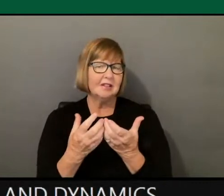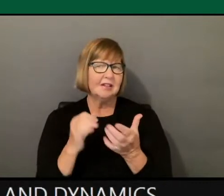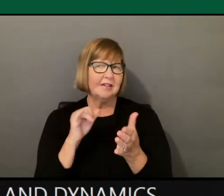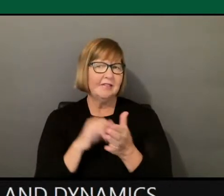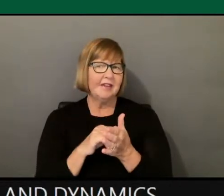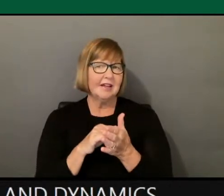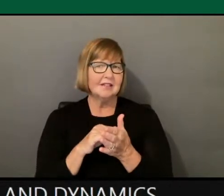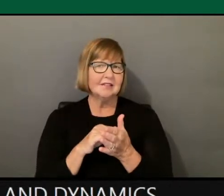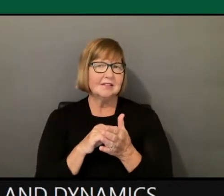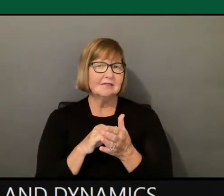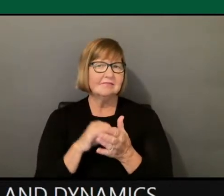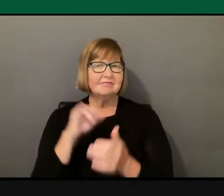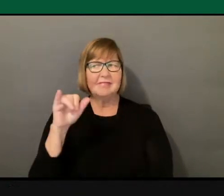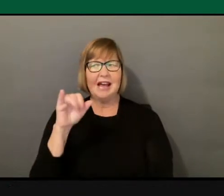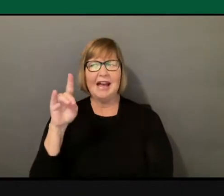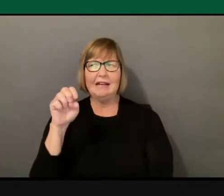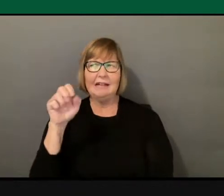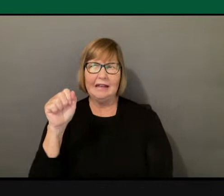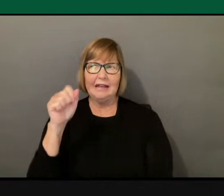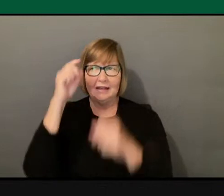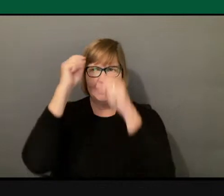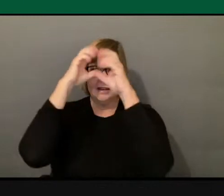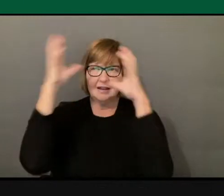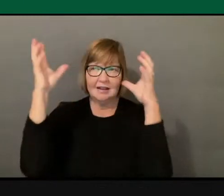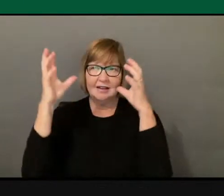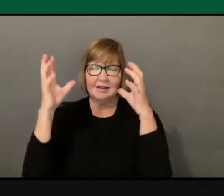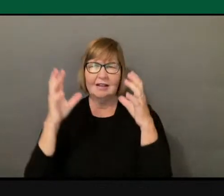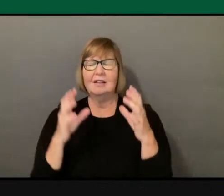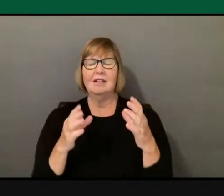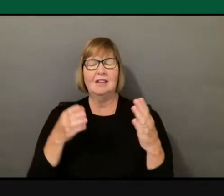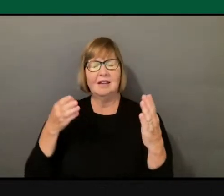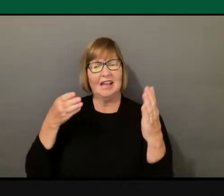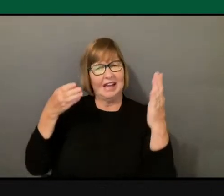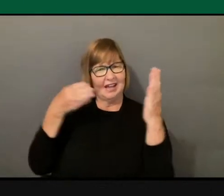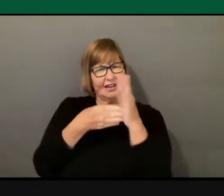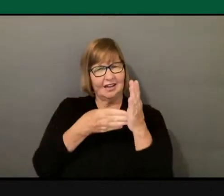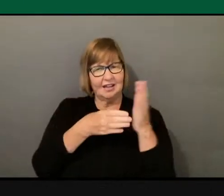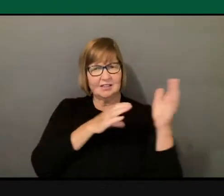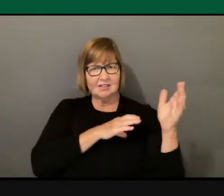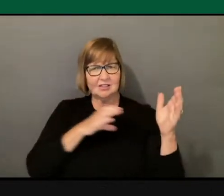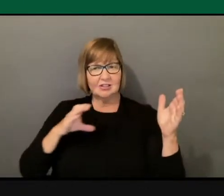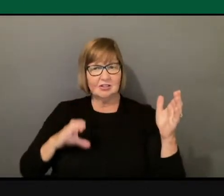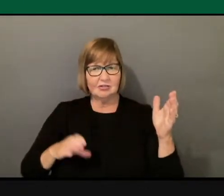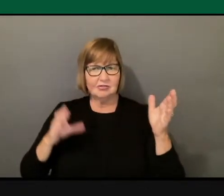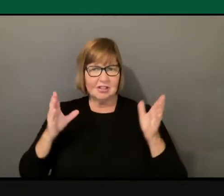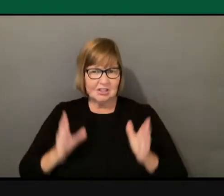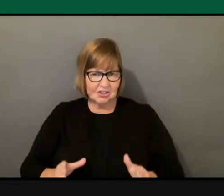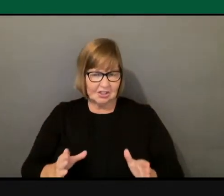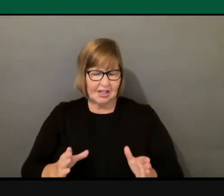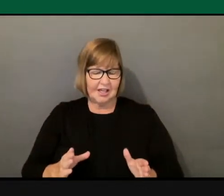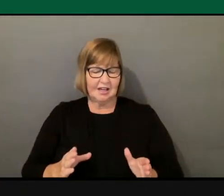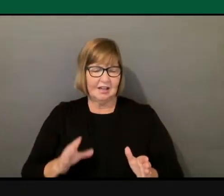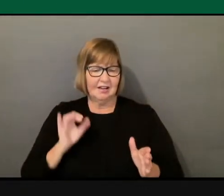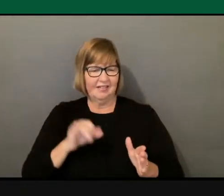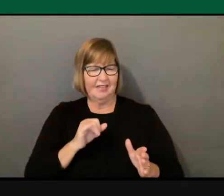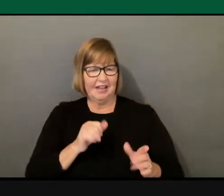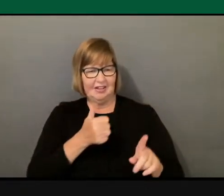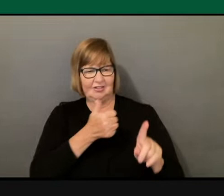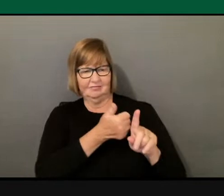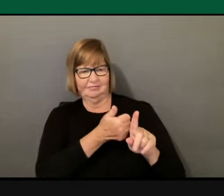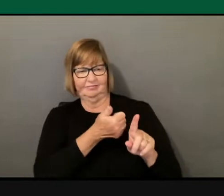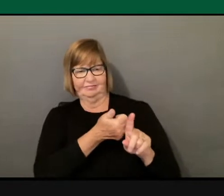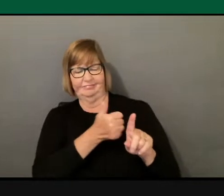That's often pitted against Christianity, right? That's something that you move away from or that you progress from.